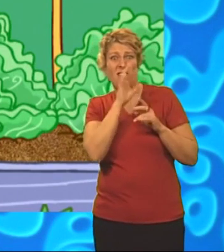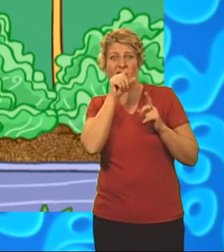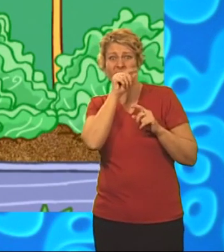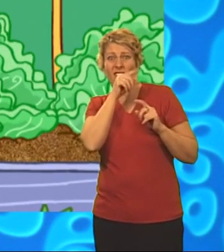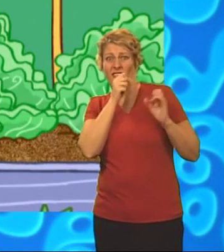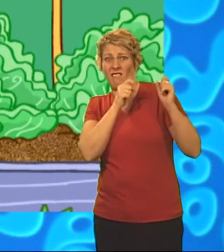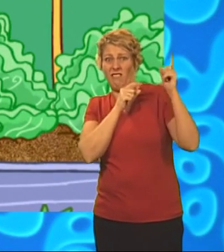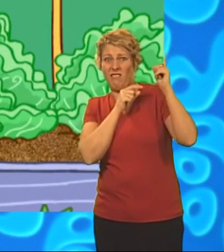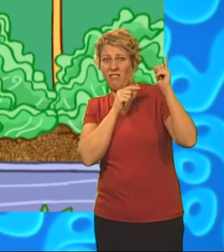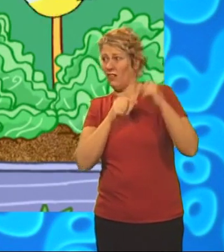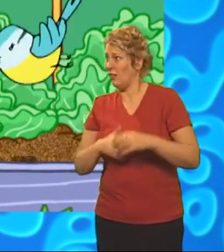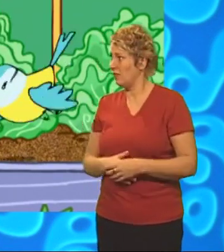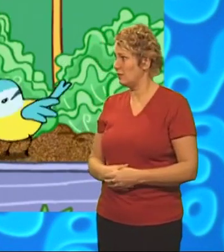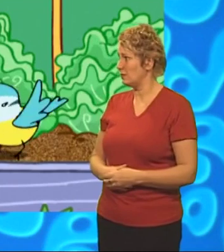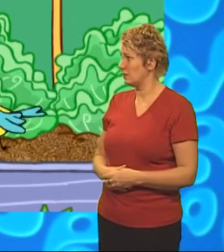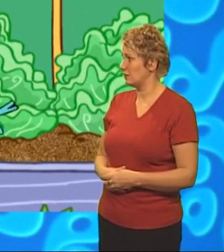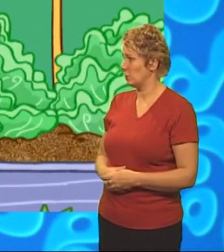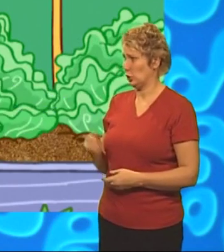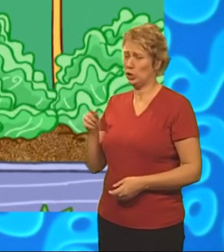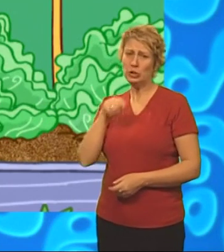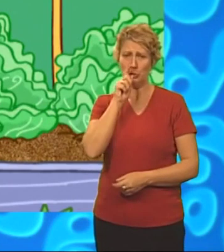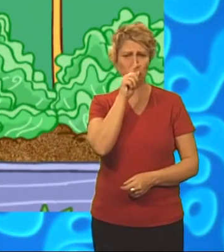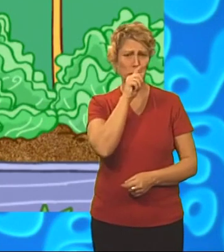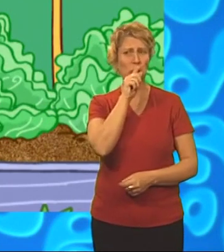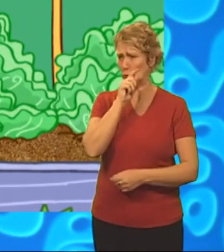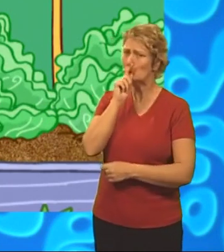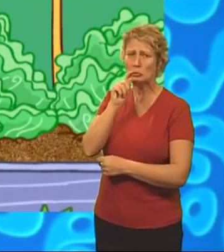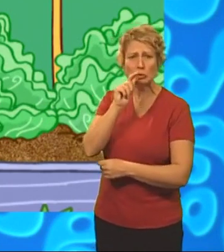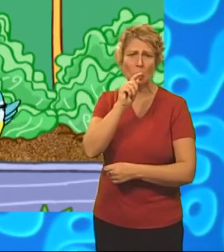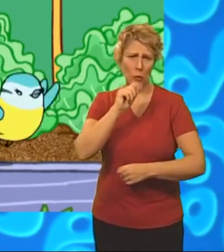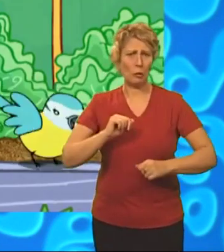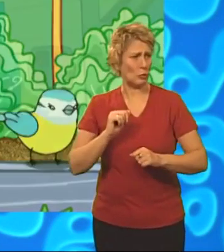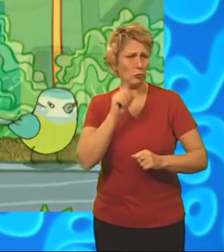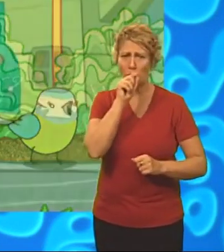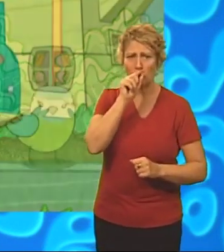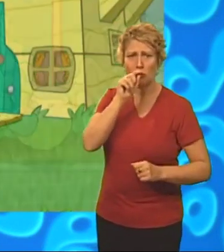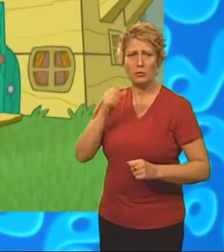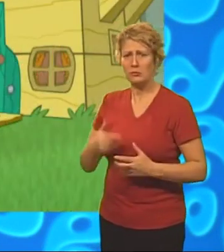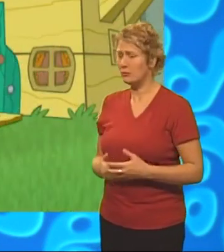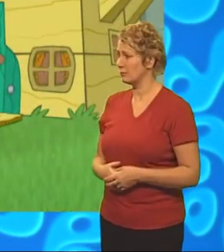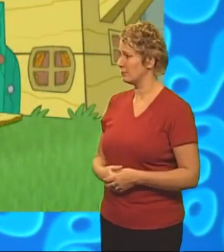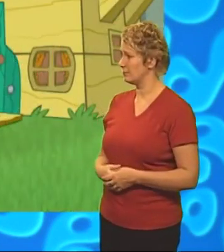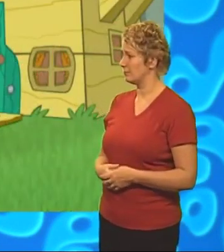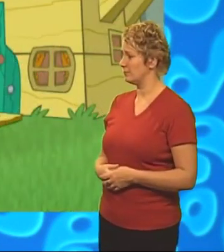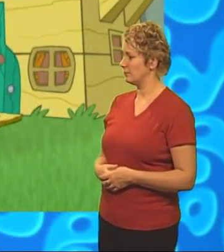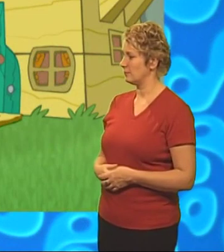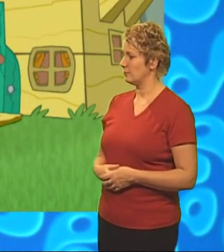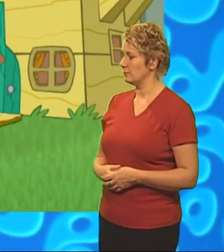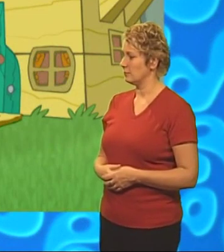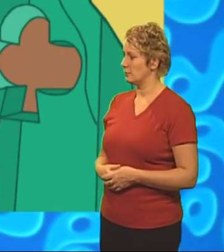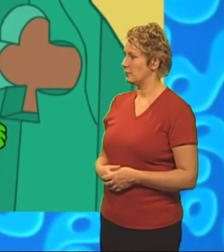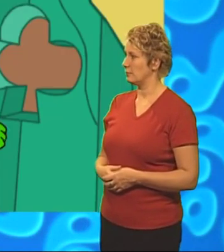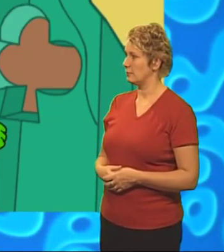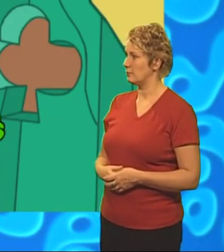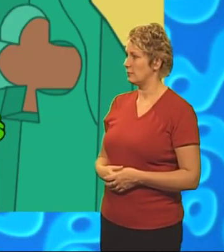lettuces. Look. Rrrr-tip-tip-tip-tip-tip-tip-tip-tip-tip-tip-tip-tip-tip-tip-tip-tip-tip-tip-tip-tip.